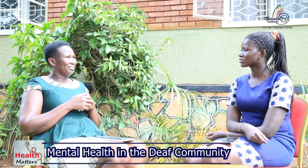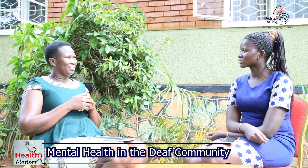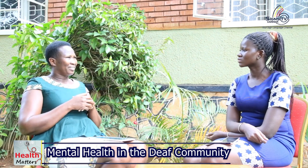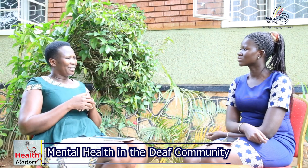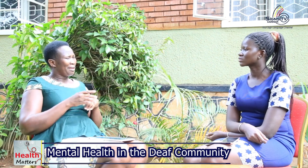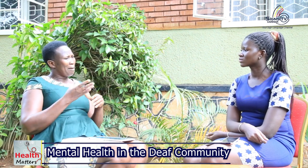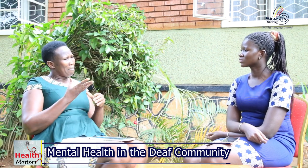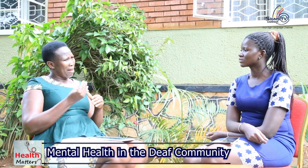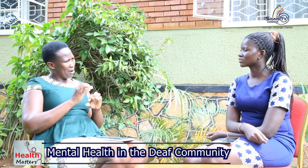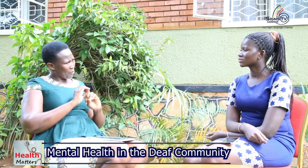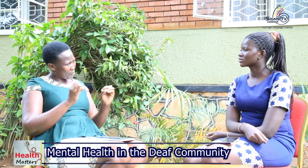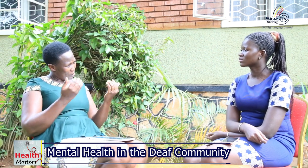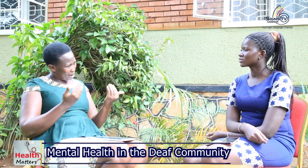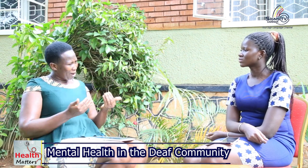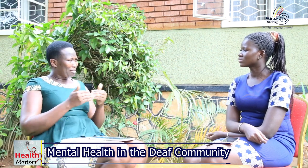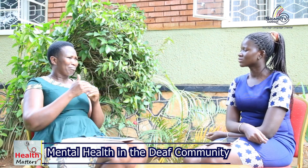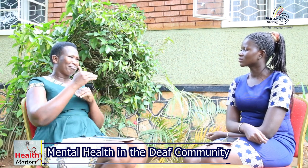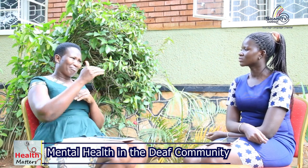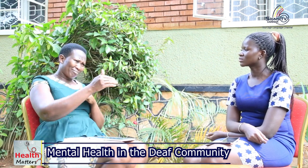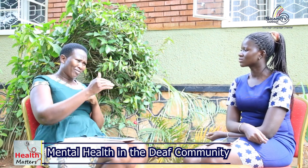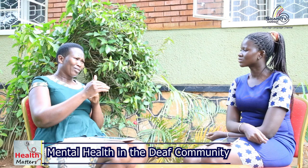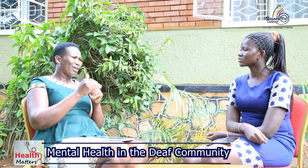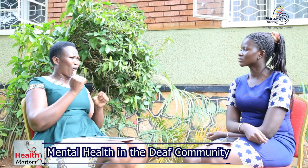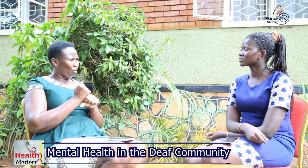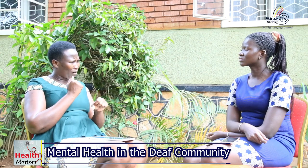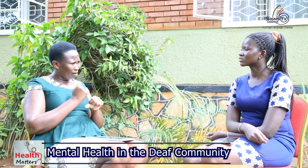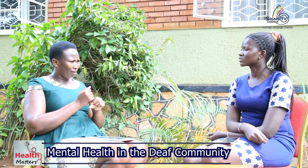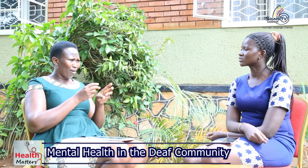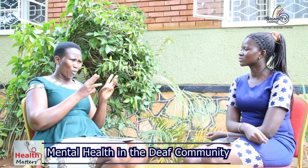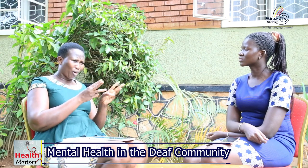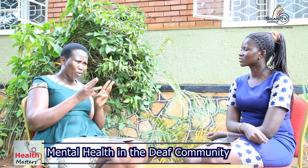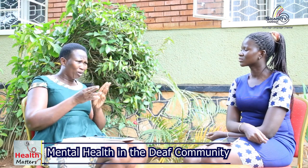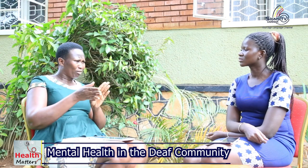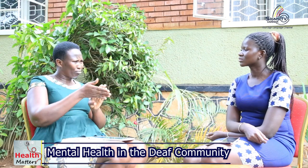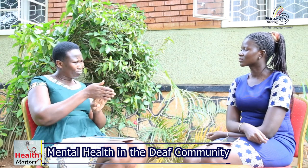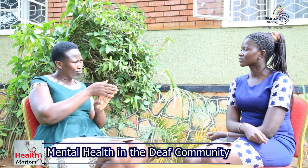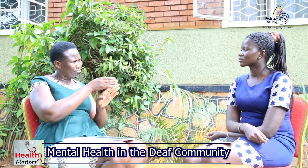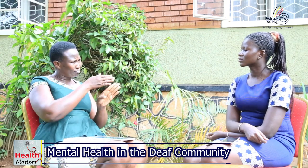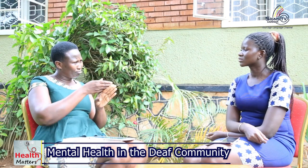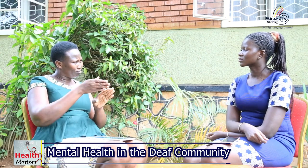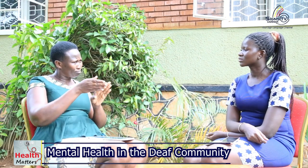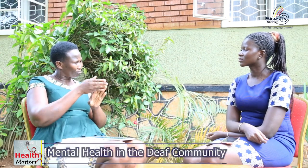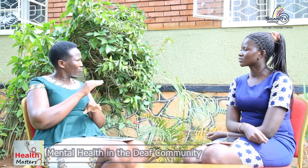worry even if this right now you don't have money but you can get to work